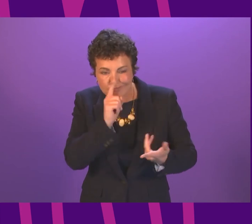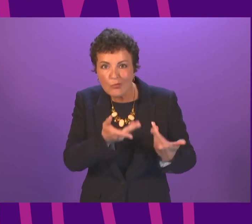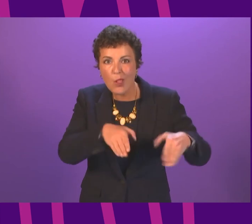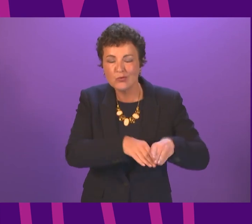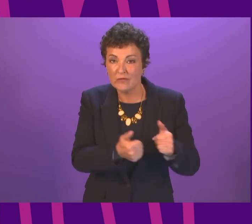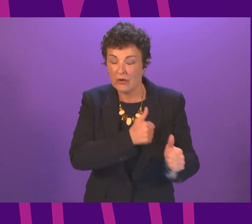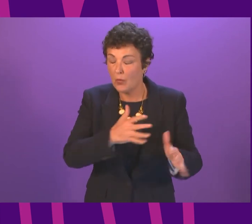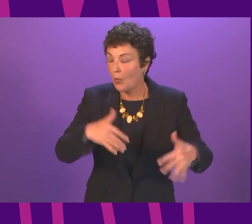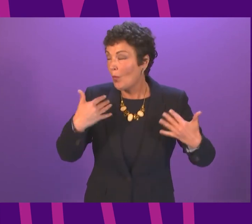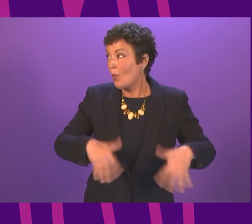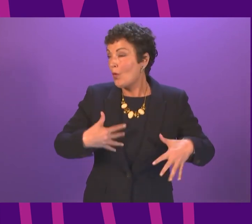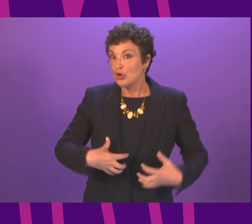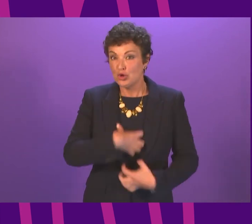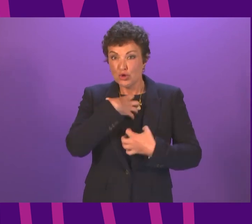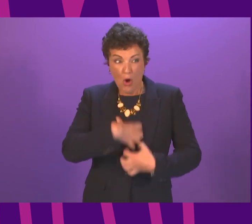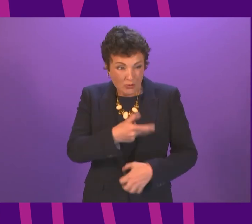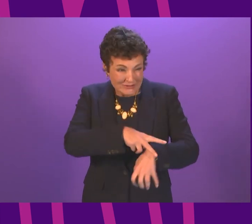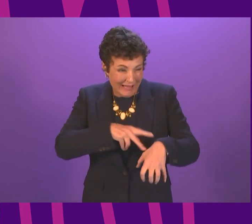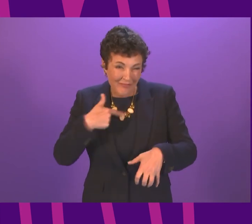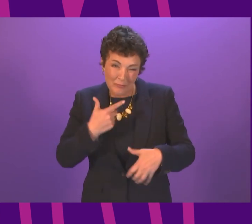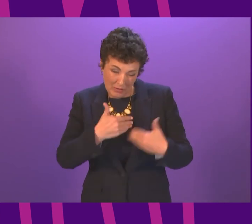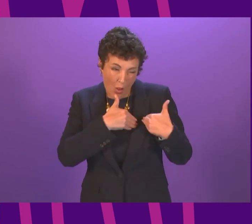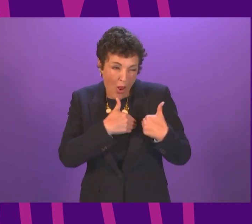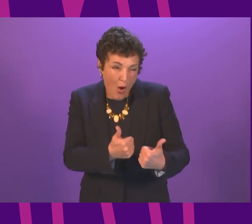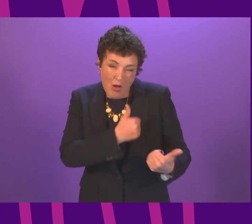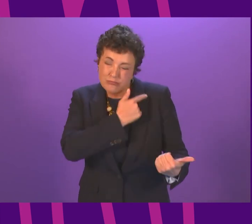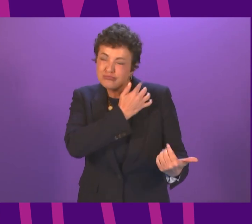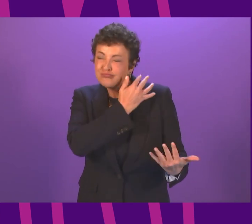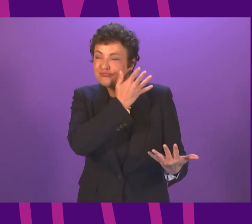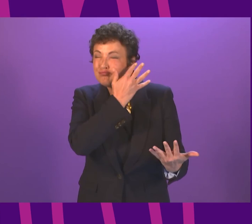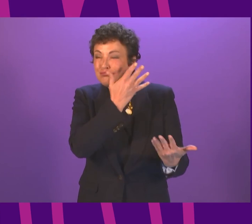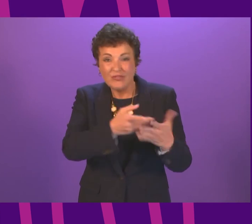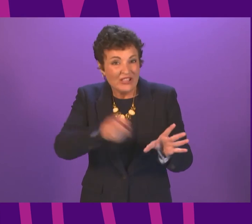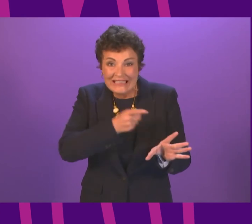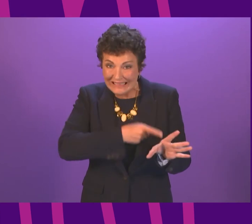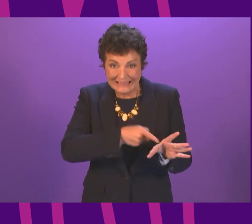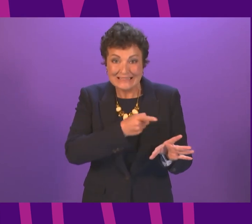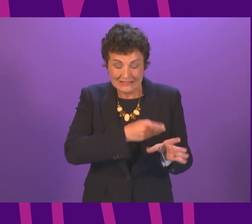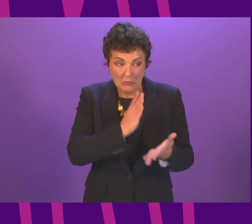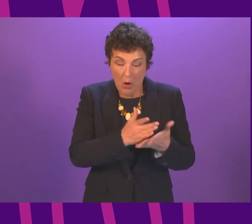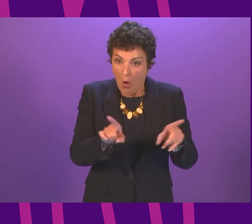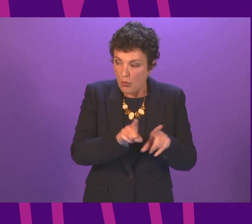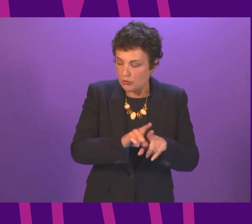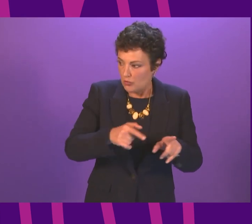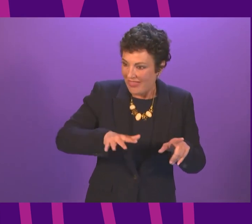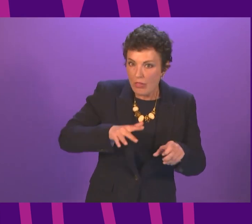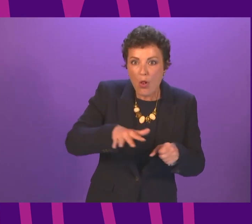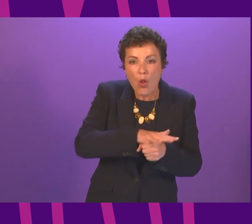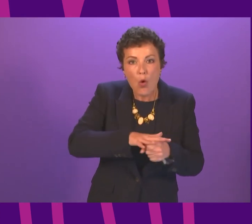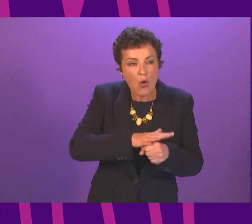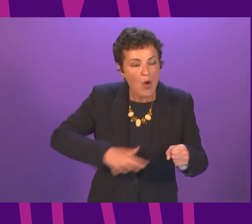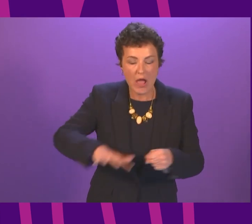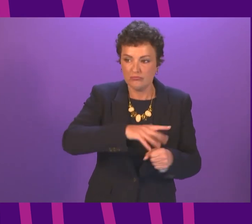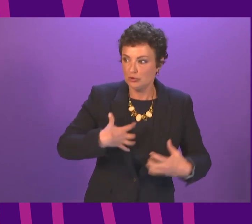to the company's staff who have been so loyal to that company over such a long period of time and indeed a big blow to the local area given the